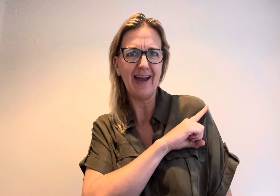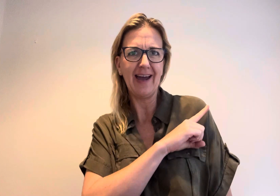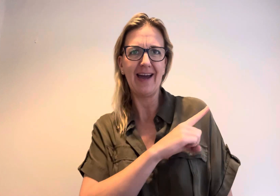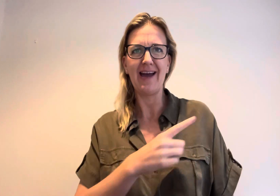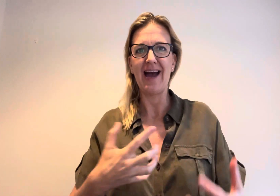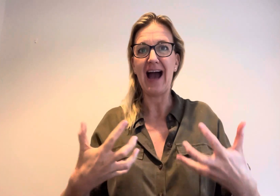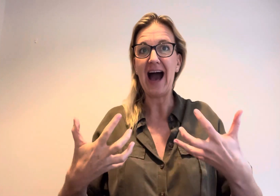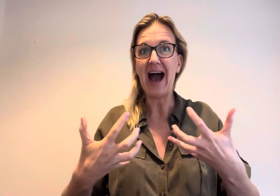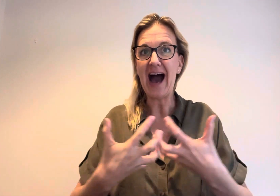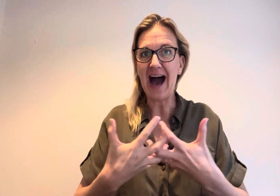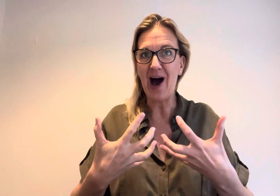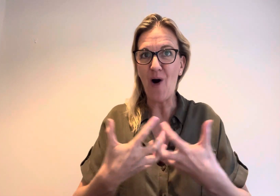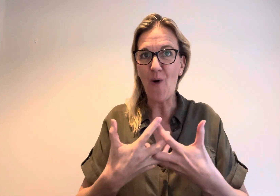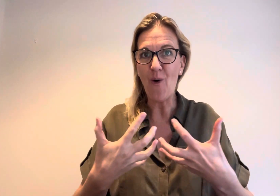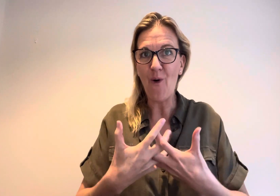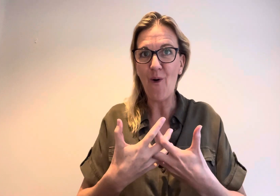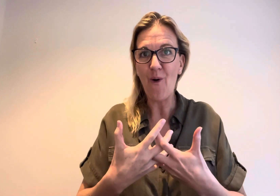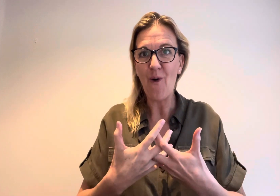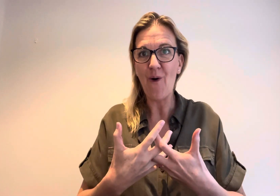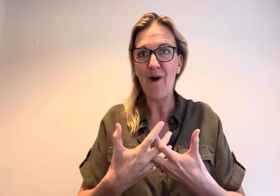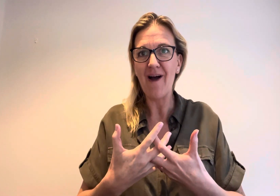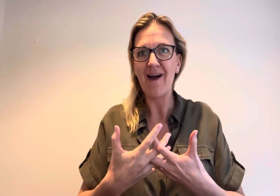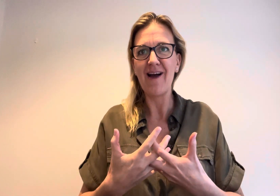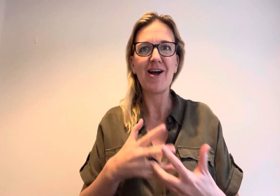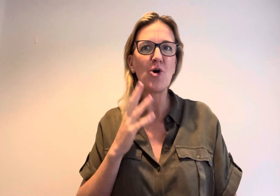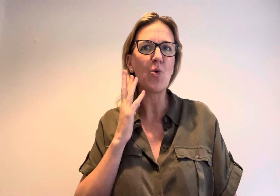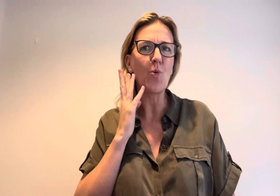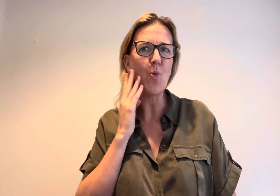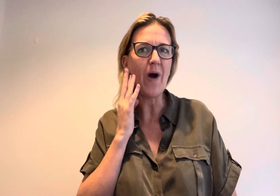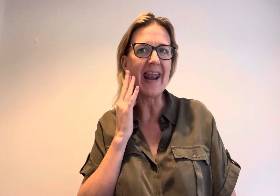how, when